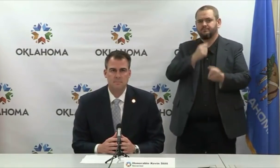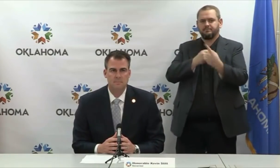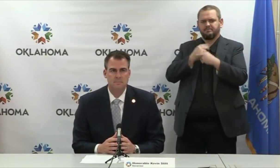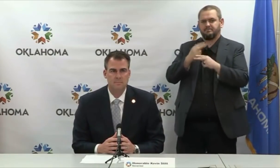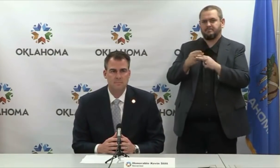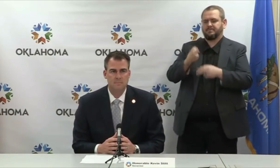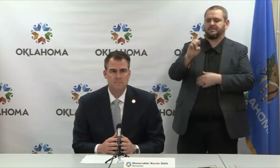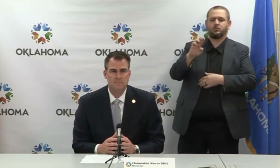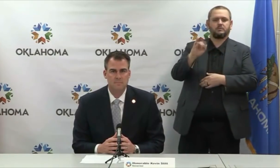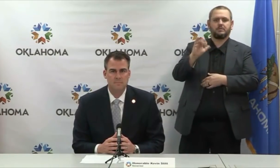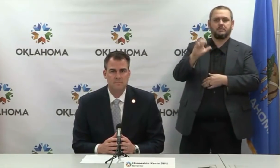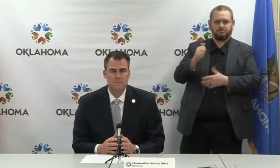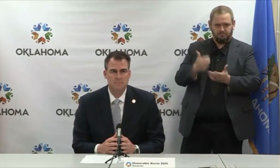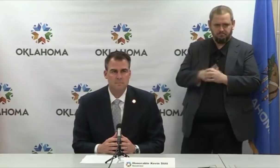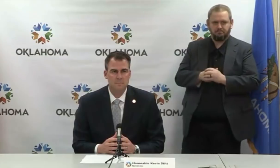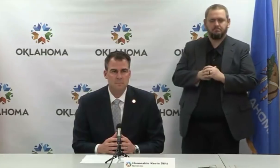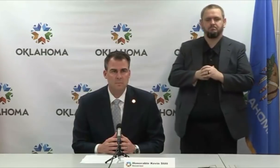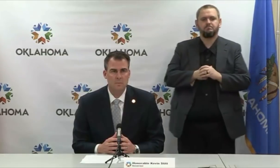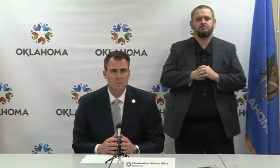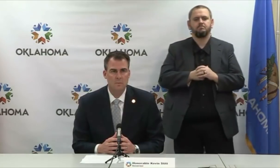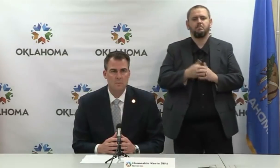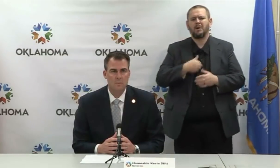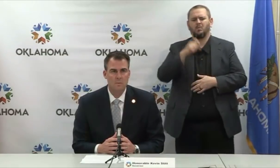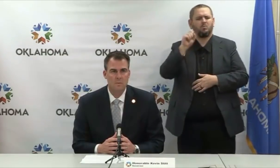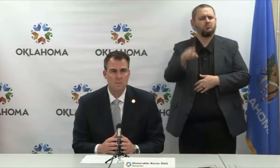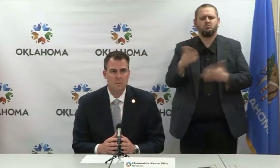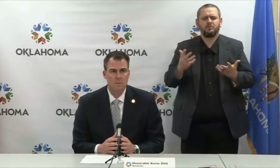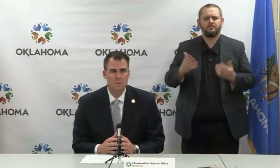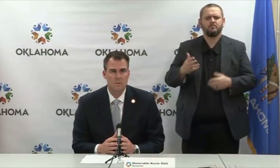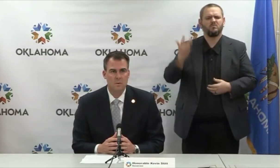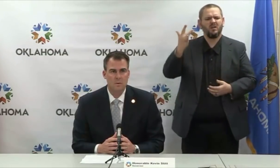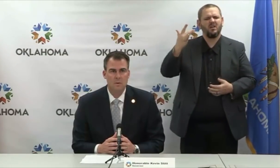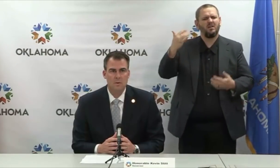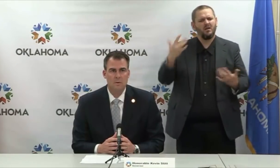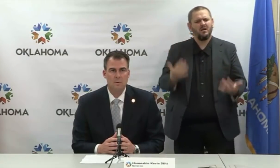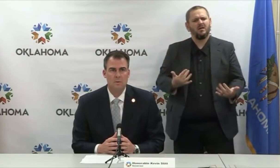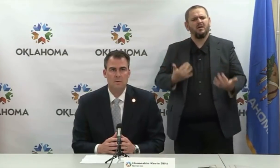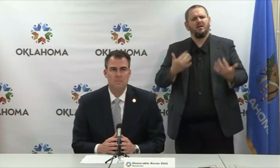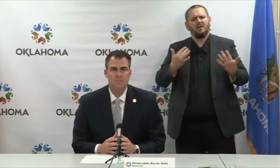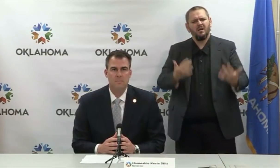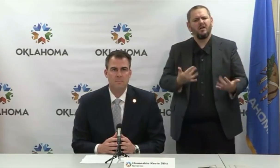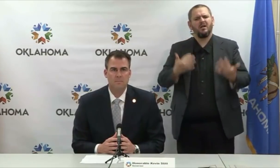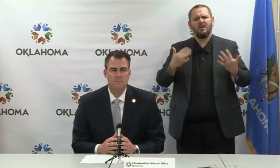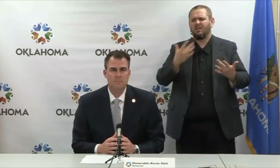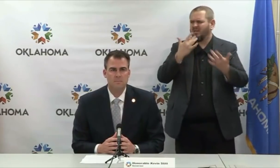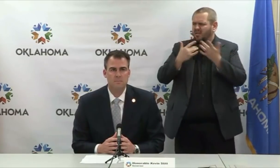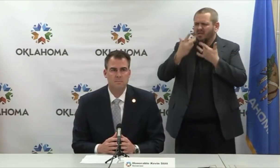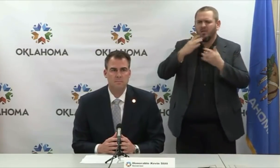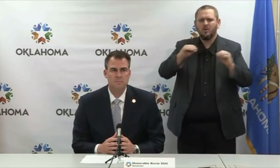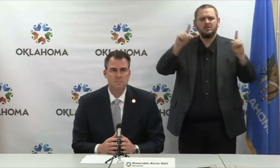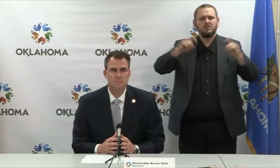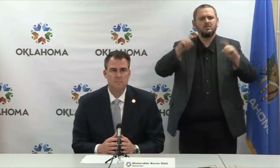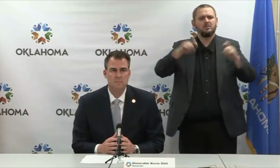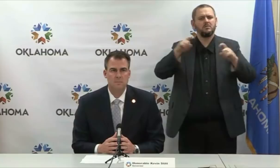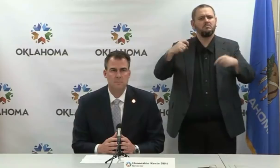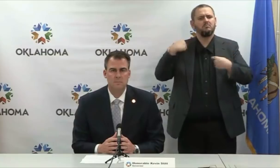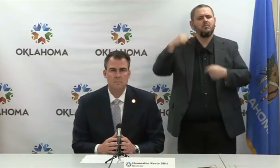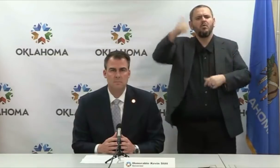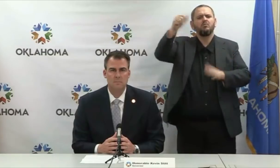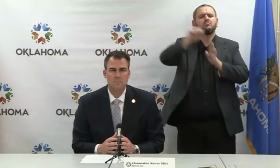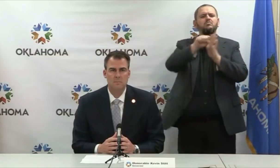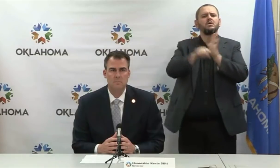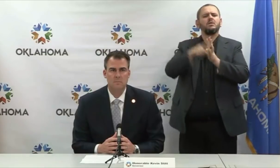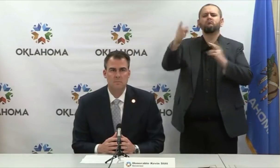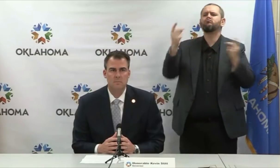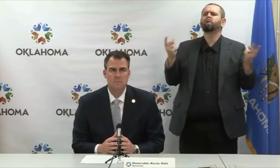enough testing kits and to set up these mobile locations? I mean, compared to other states and just a survey done on New York